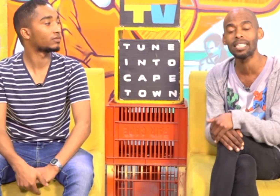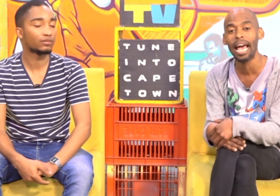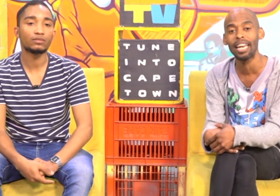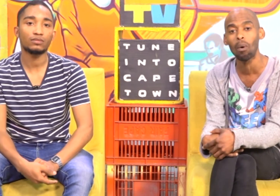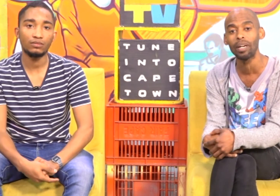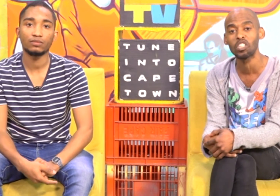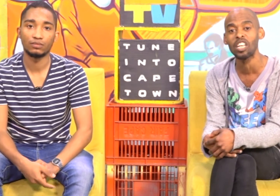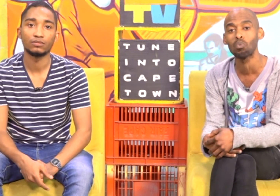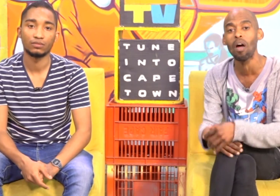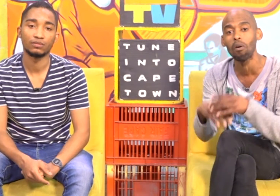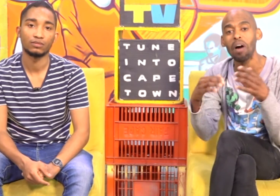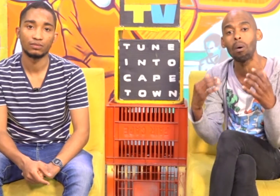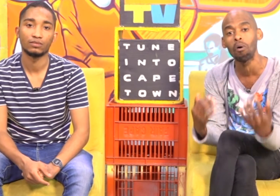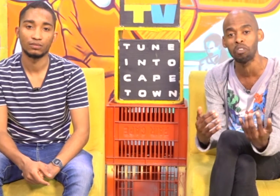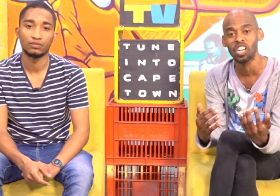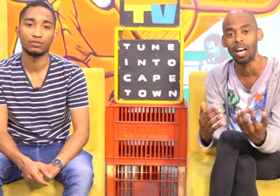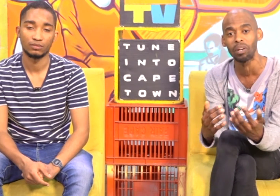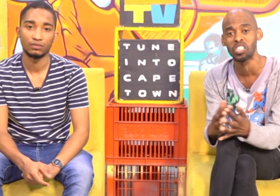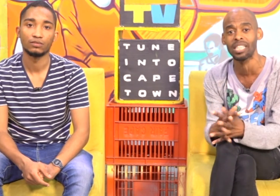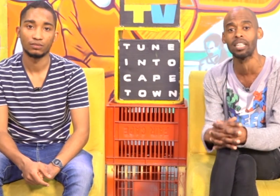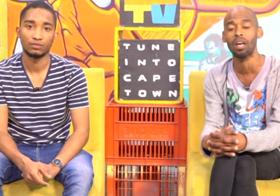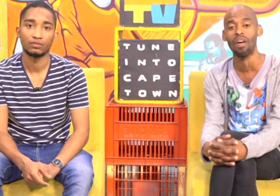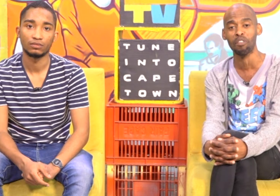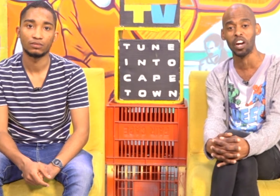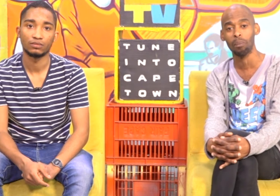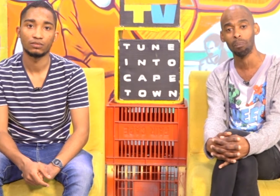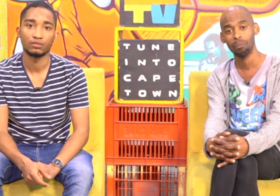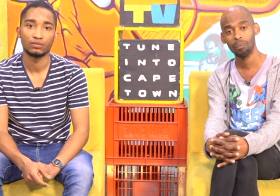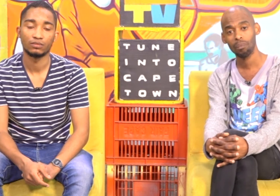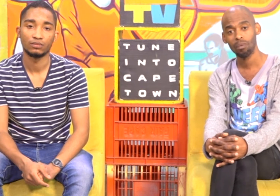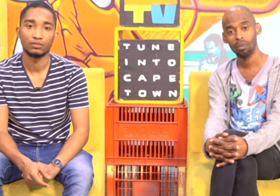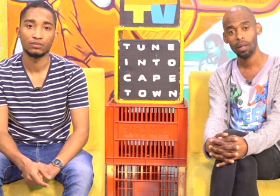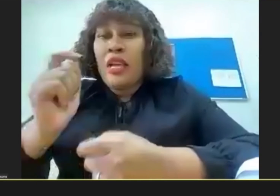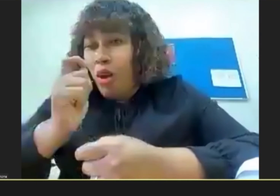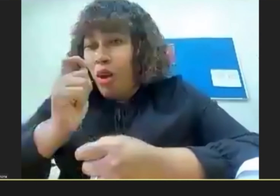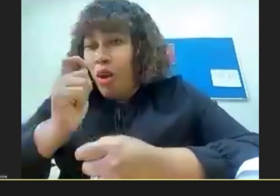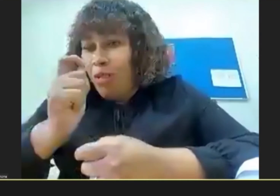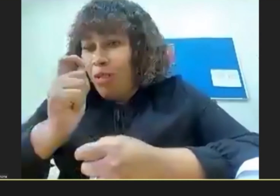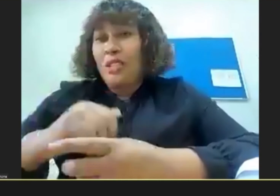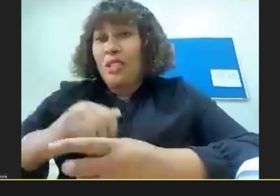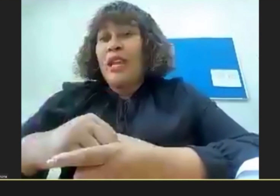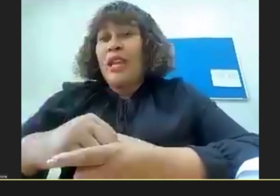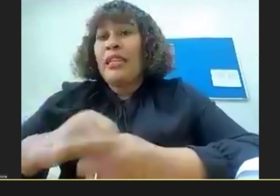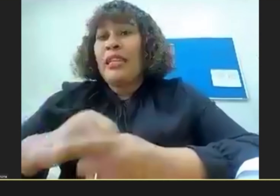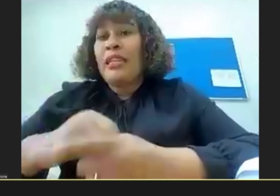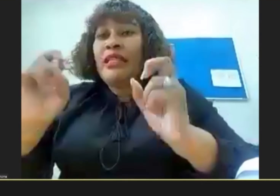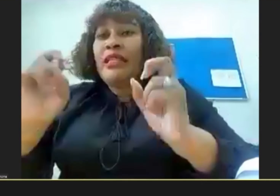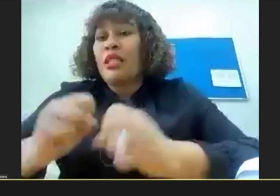sign language As one of Our official languages Here in South Africa We are Almost there At least it has been